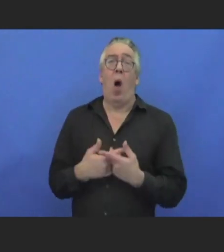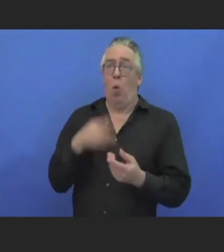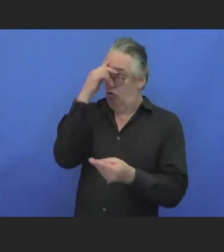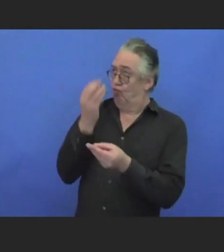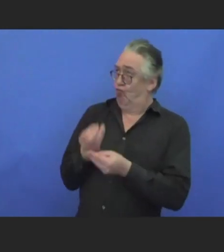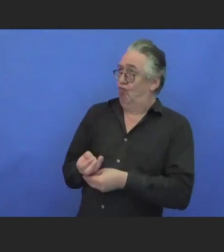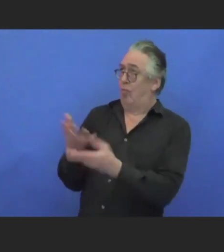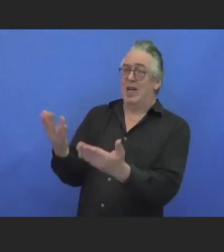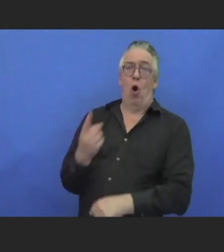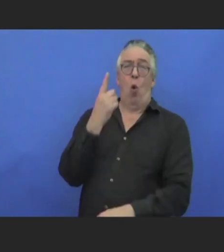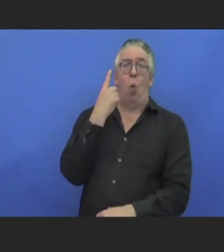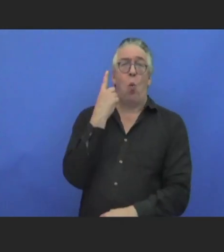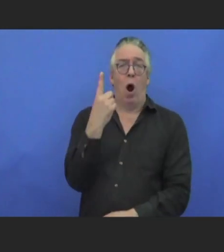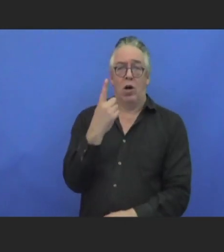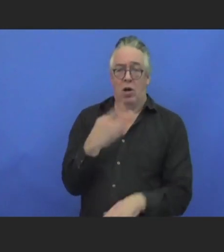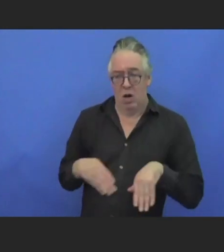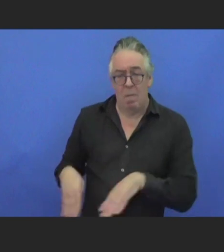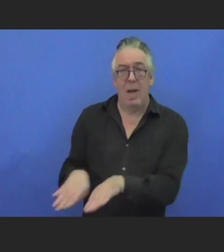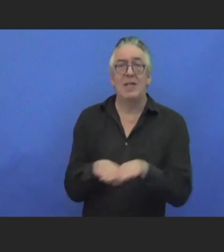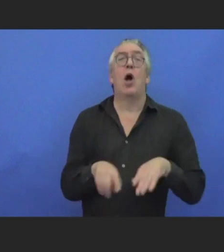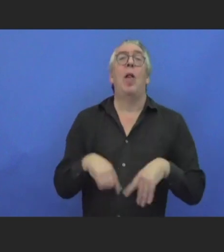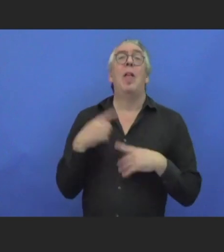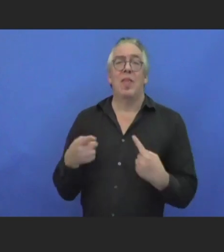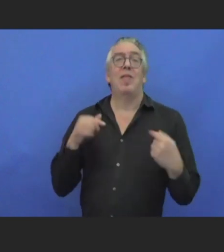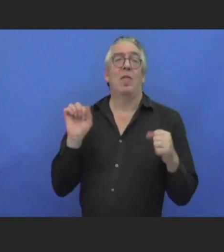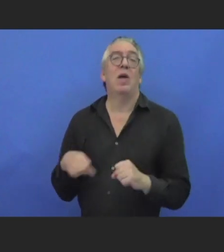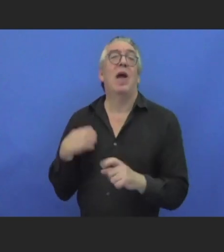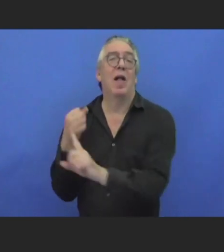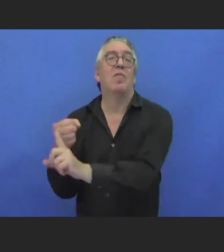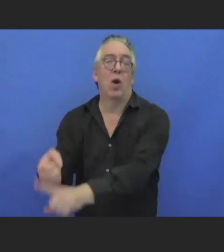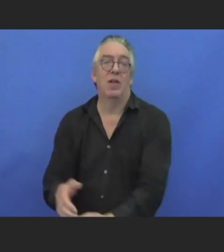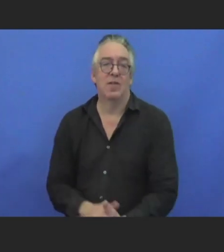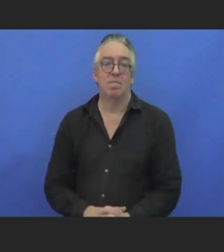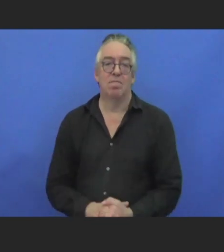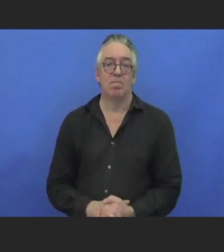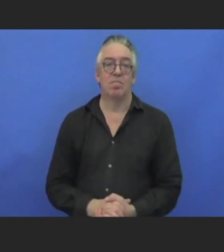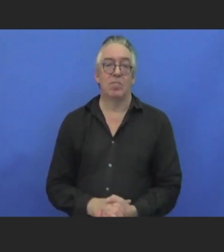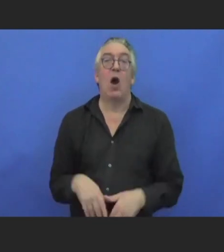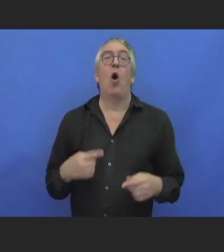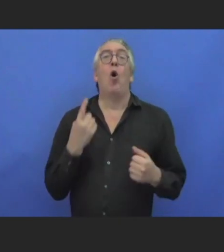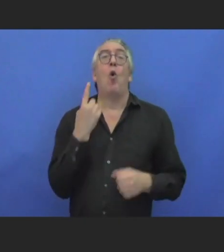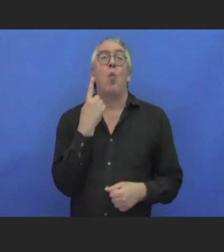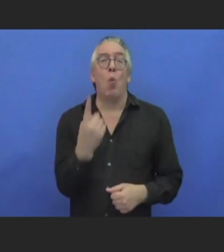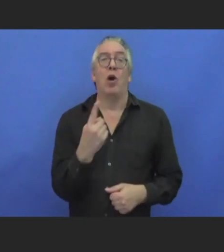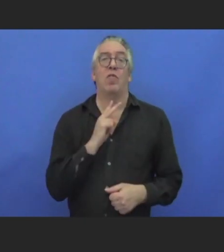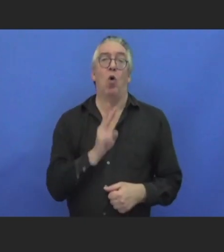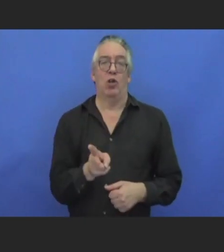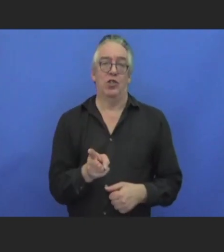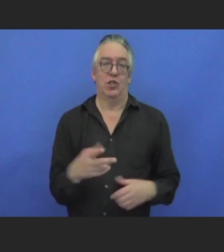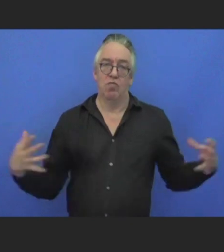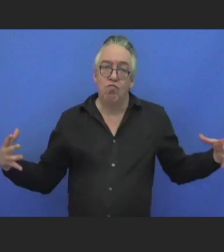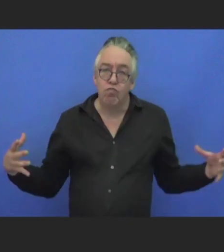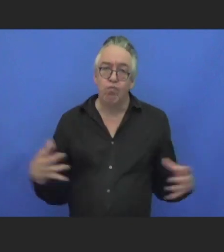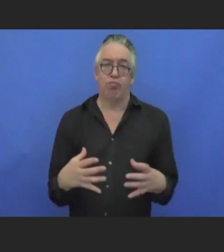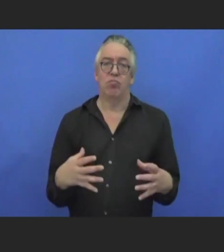advocate, then it is one person talking, it is one voice talking, so that we are not